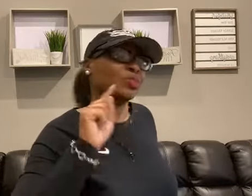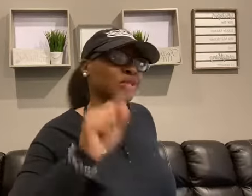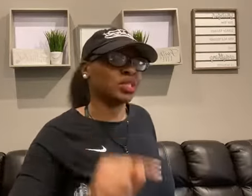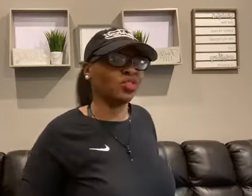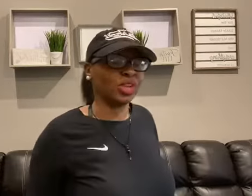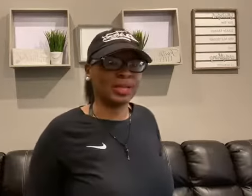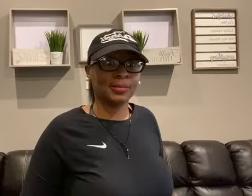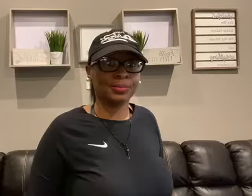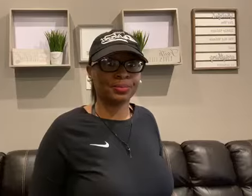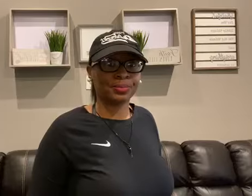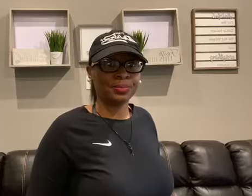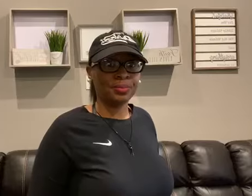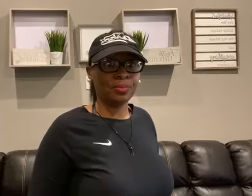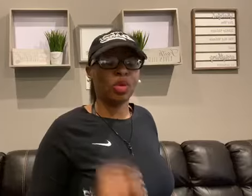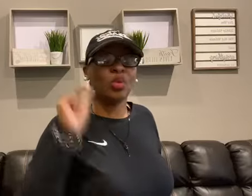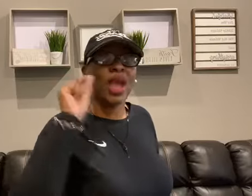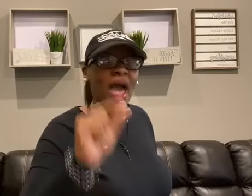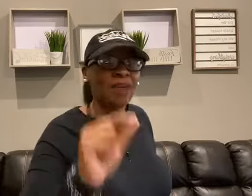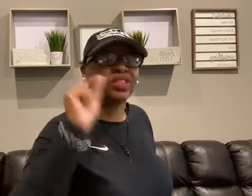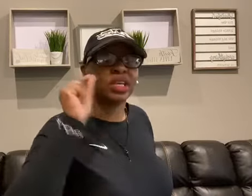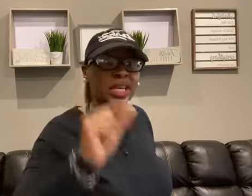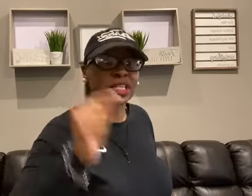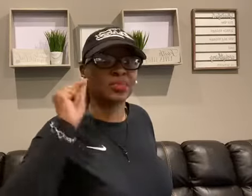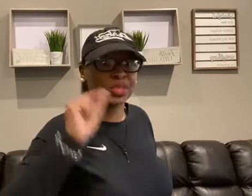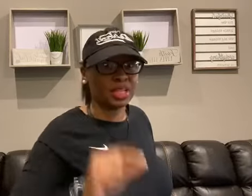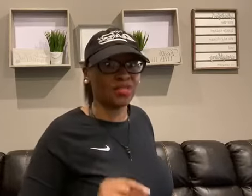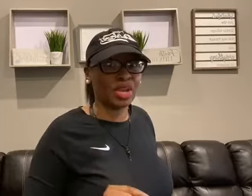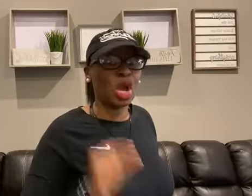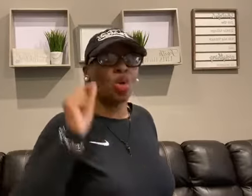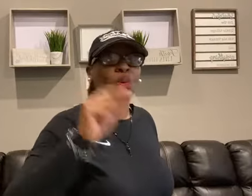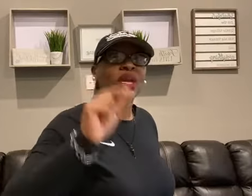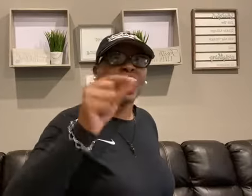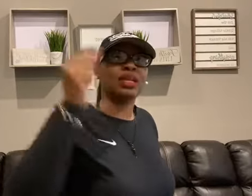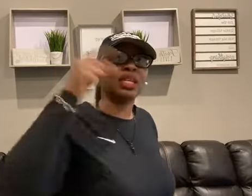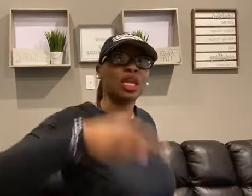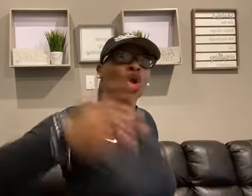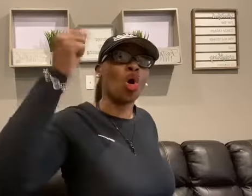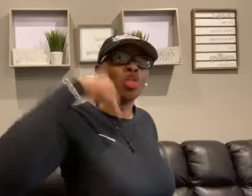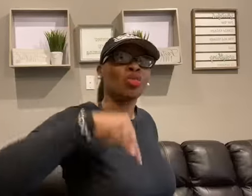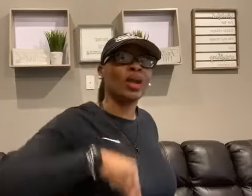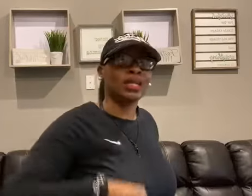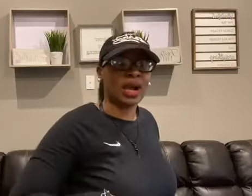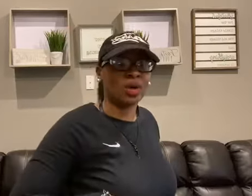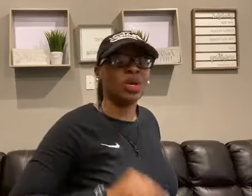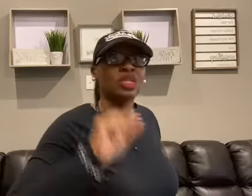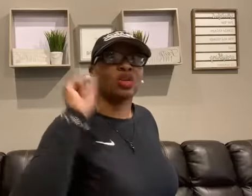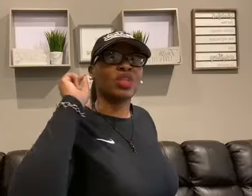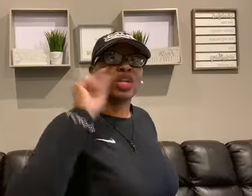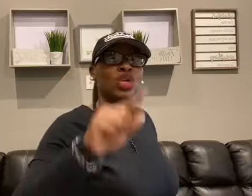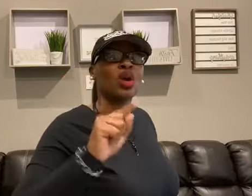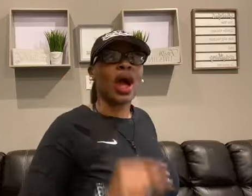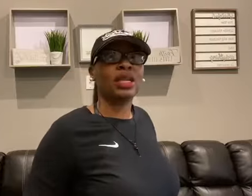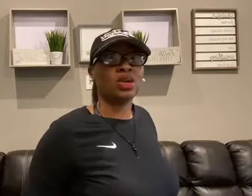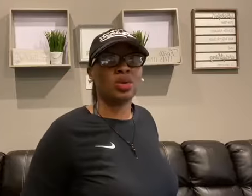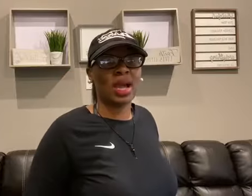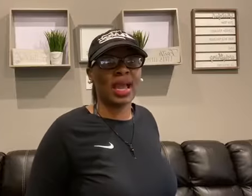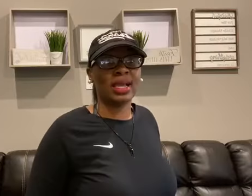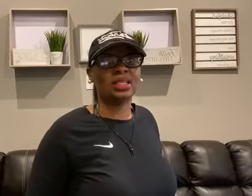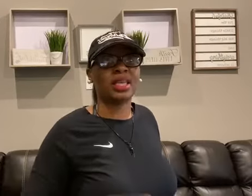get specific. We have to get specific. We got to dig all the way down so that your ideal client can